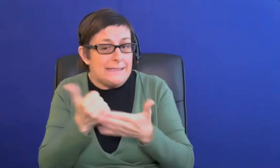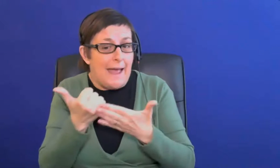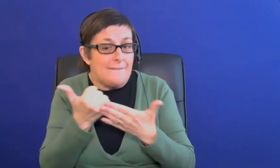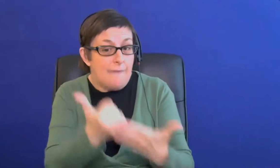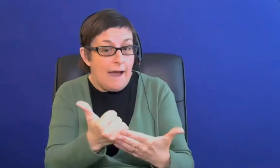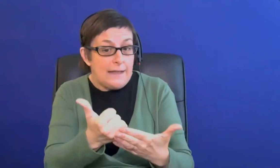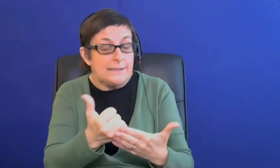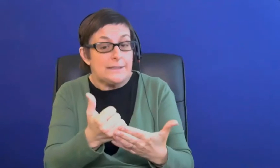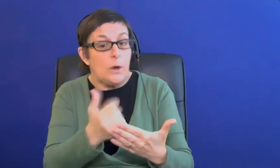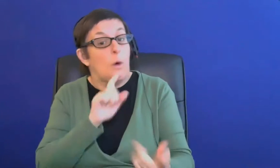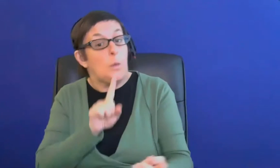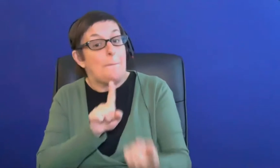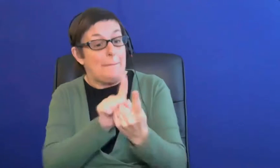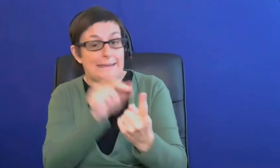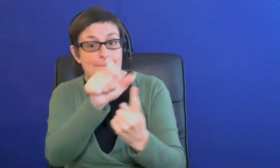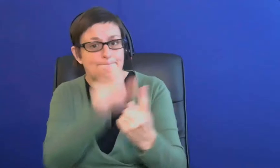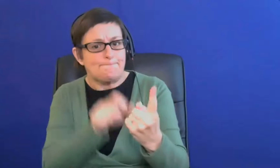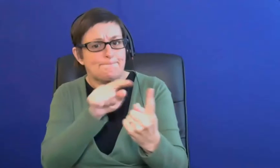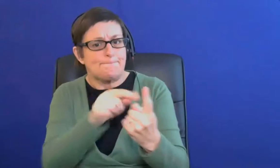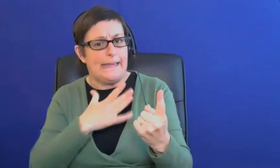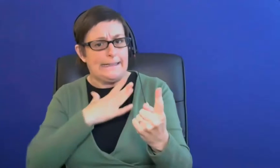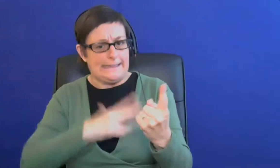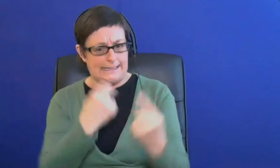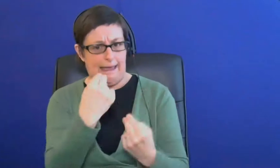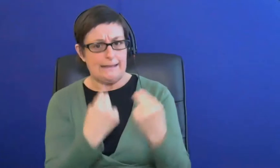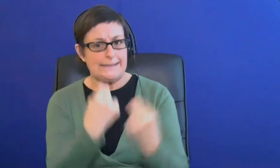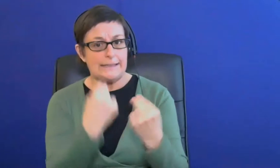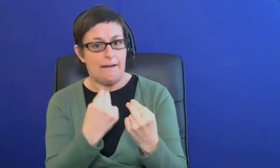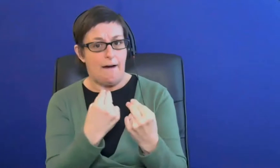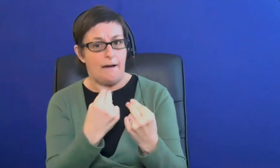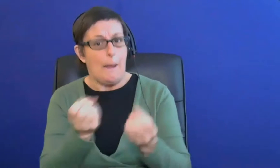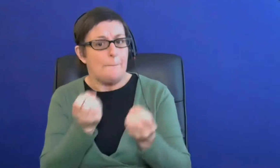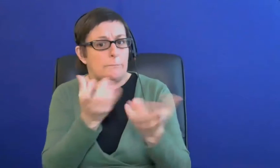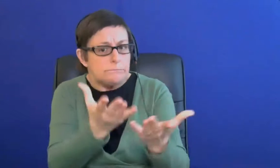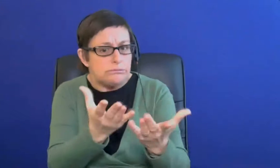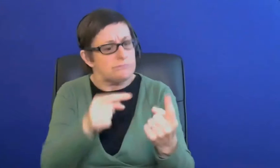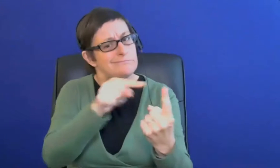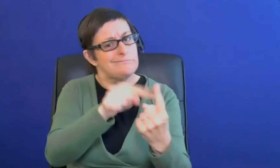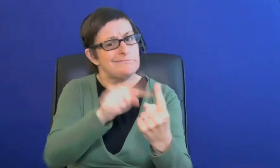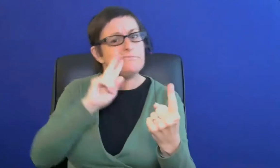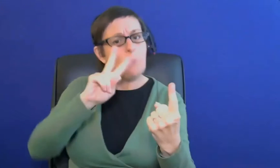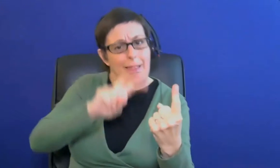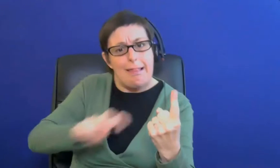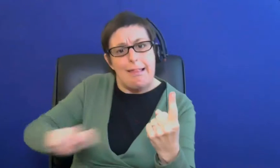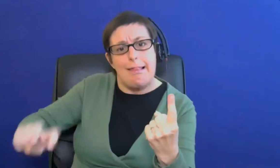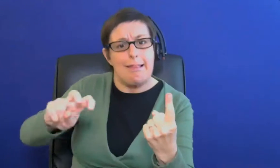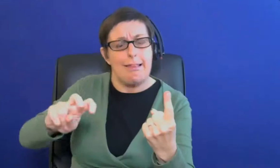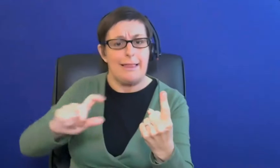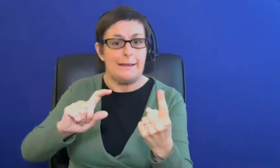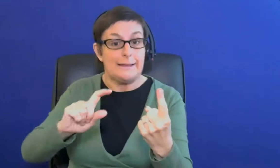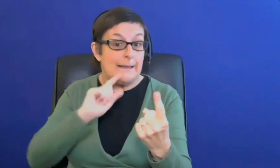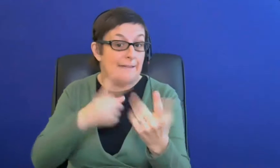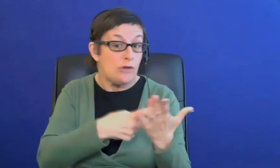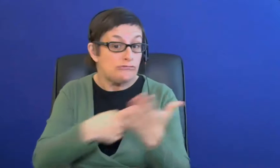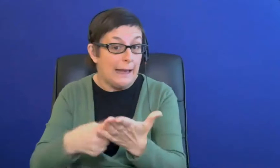meet with your needs assessor and they'll be able to look at the specifics of that and then if they think it's appropriate they can always recommend that we fund that through the